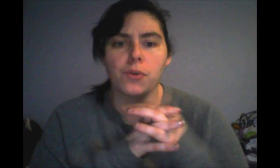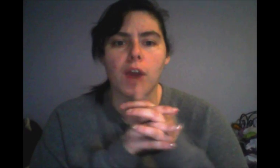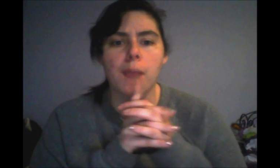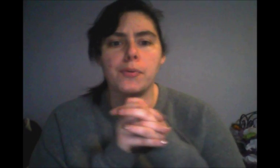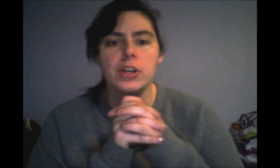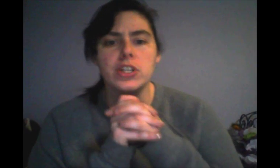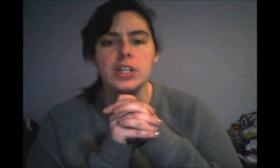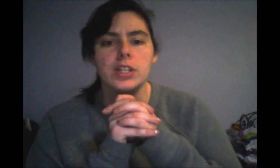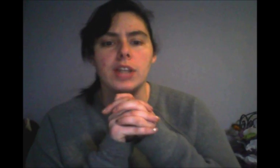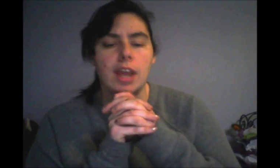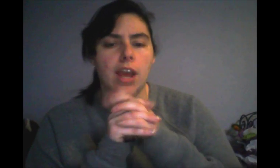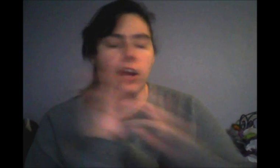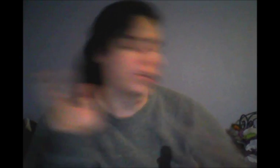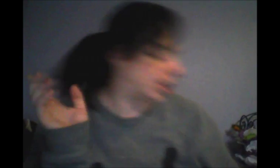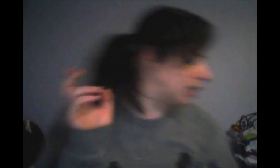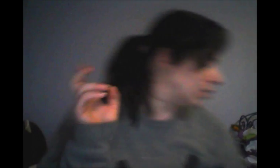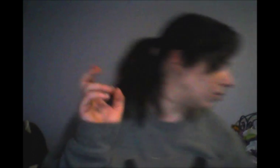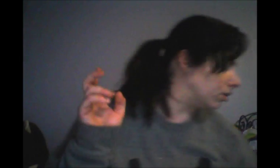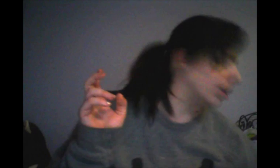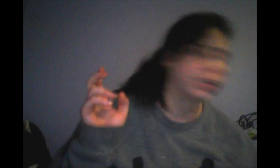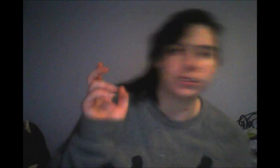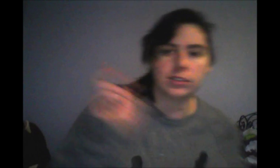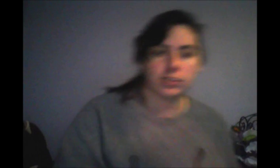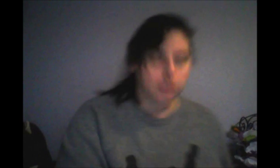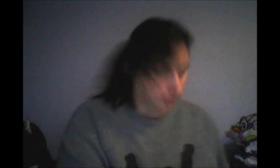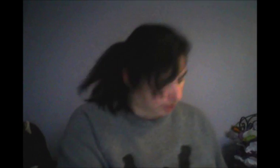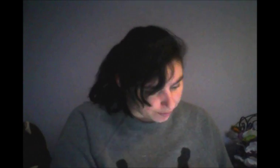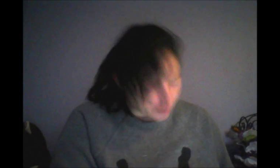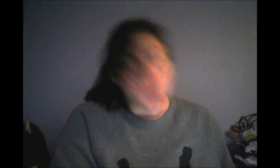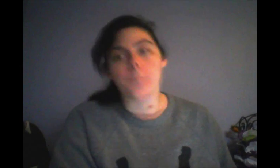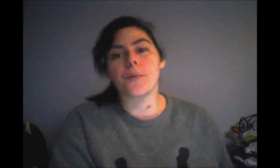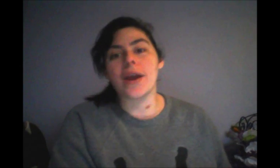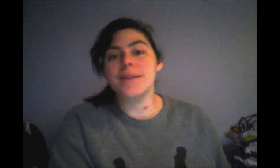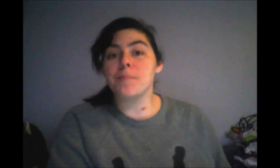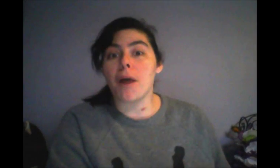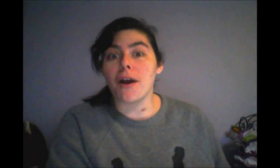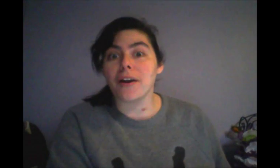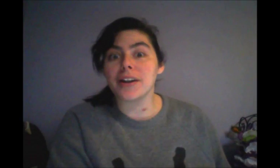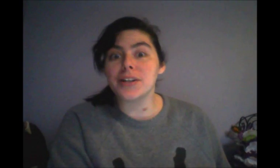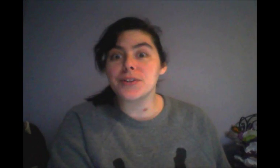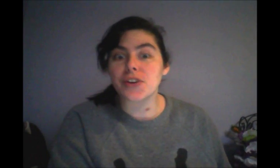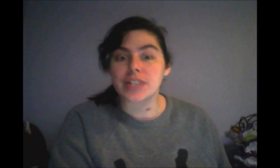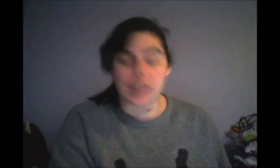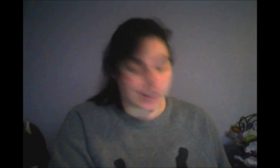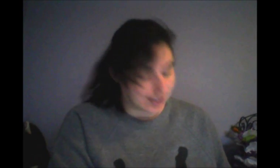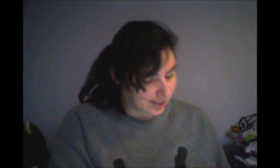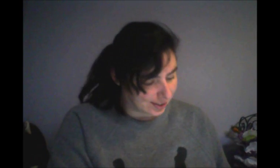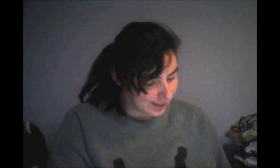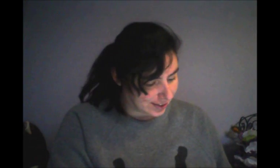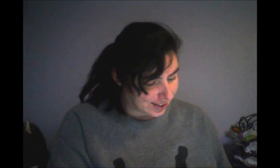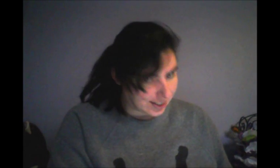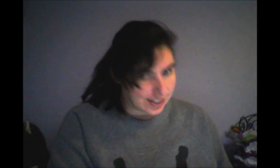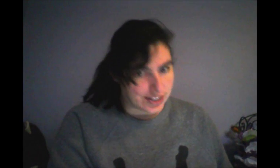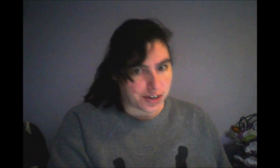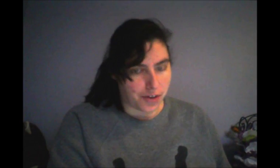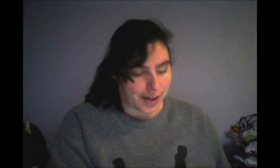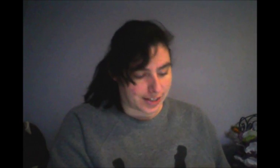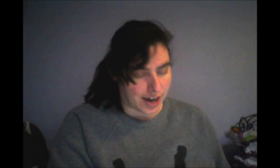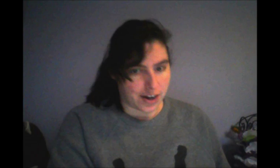for Operation Anarchy. Hold on. Brighton Bar, New Jersey. So, that's there.